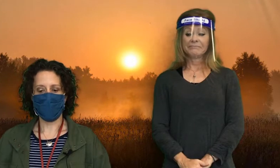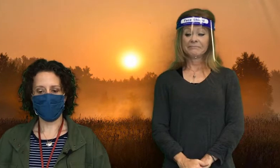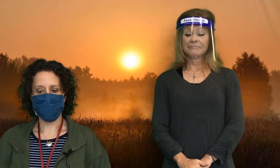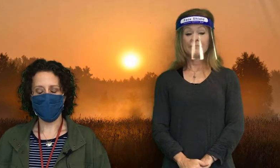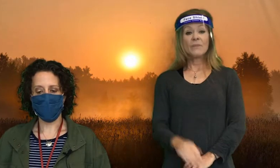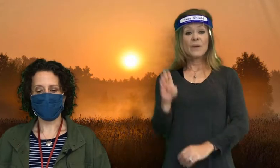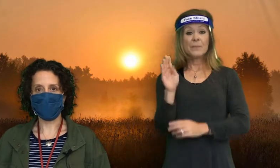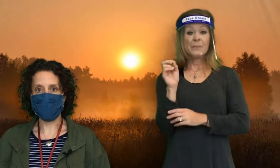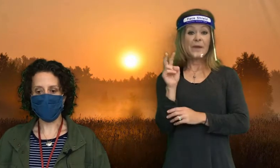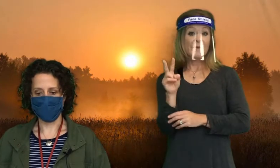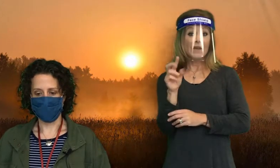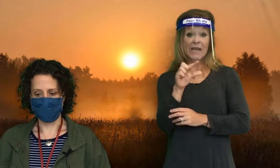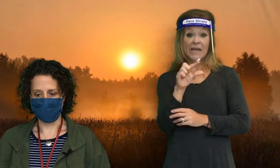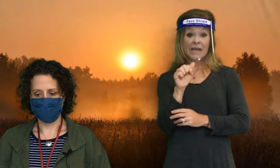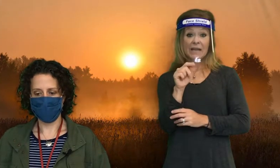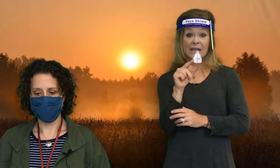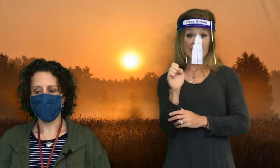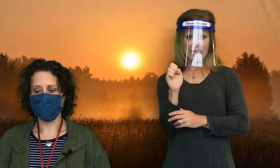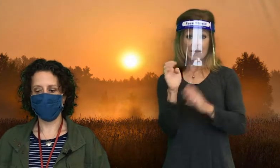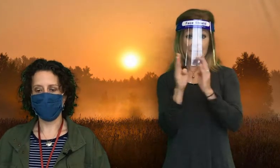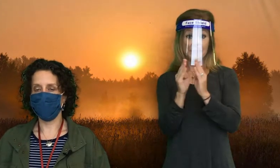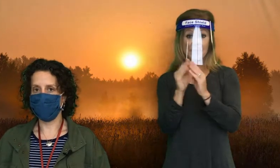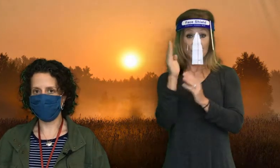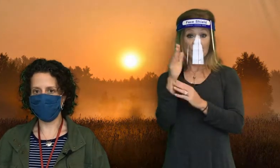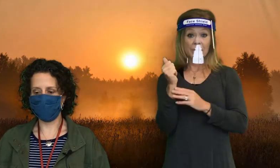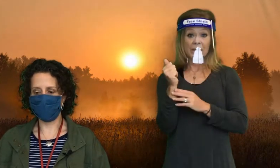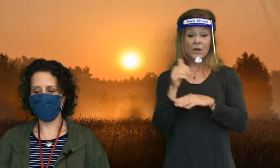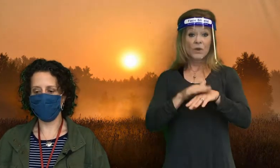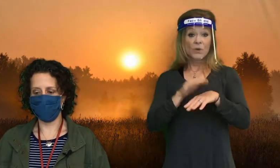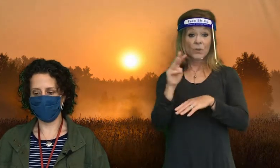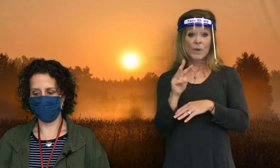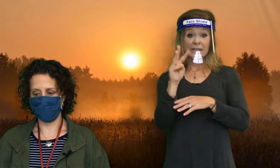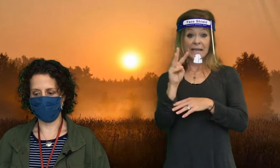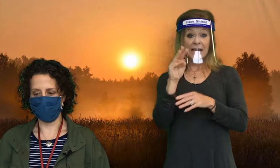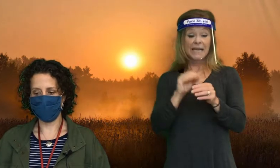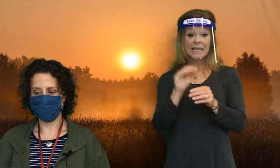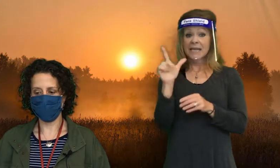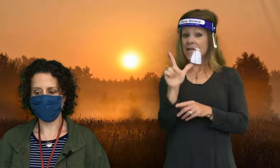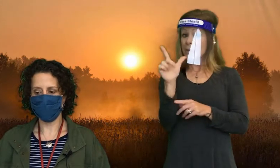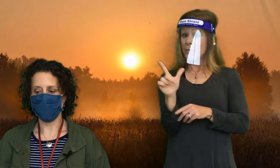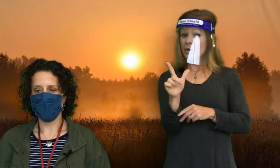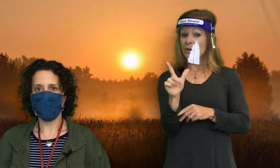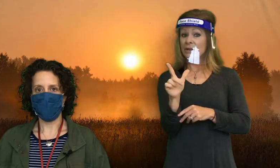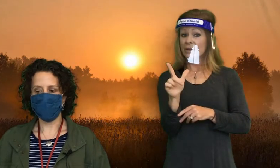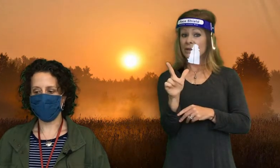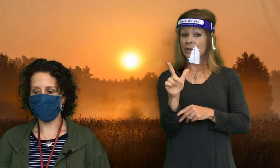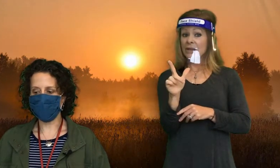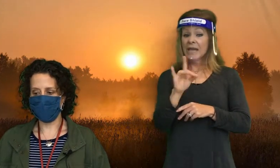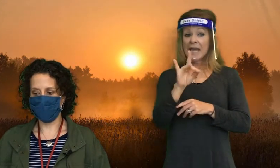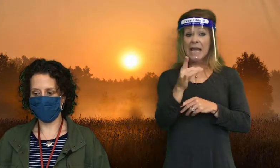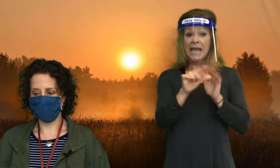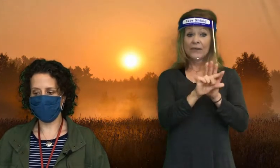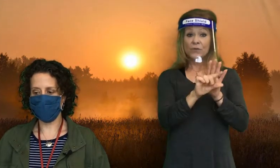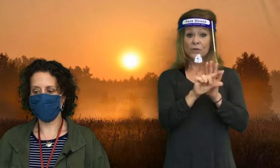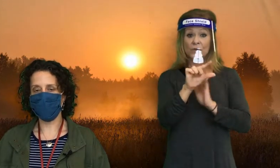Beverage gate meeting will be held Wednesday in the library. Eighth grade